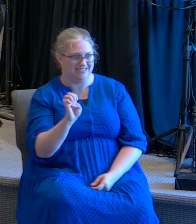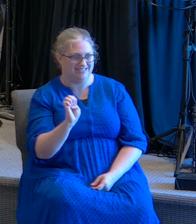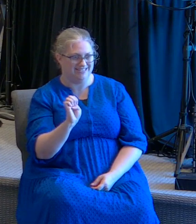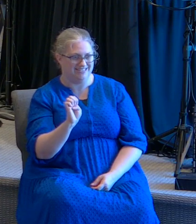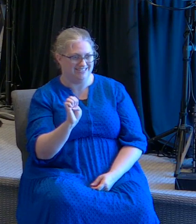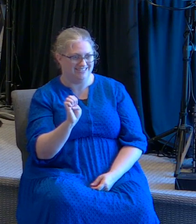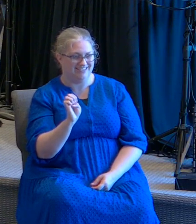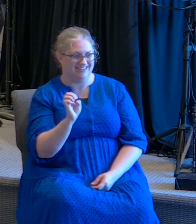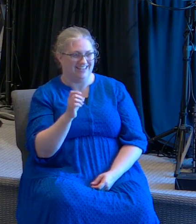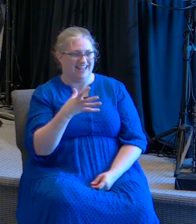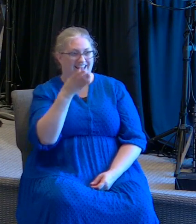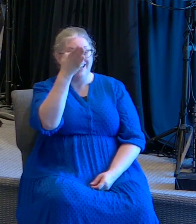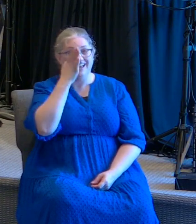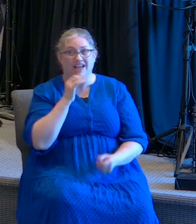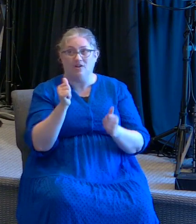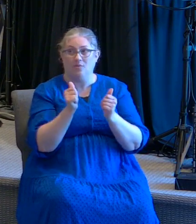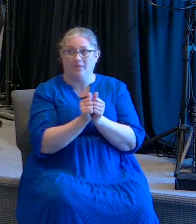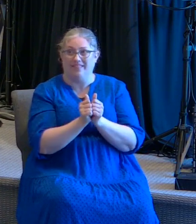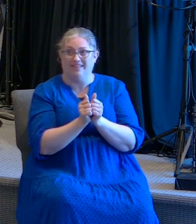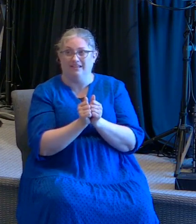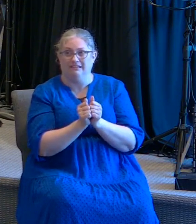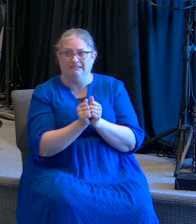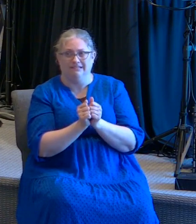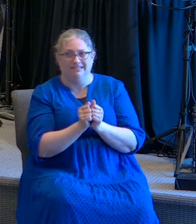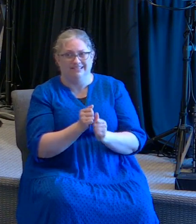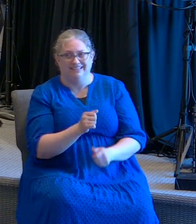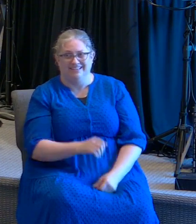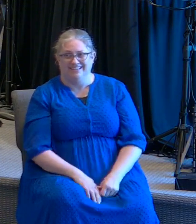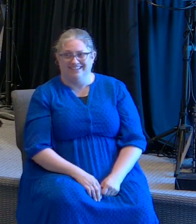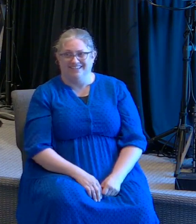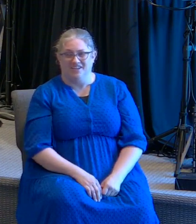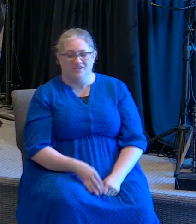even God with a recompense he will come and save you